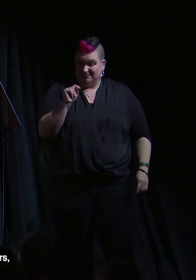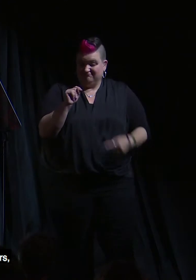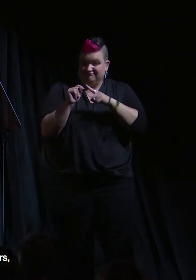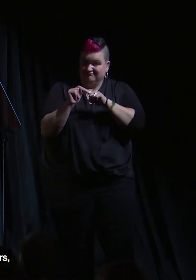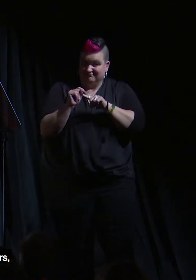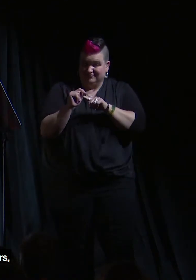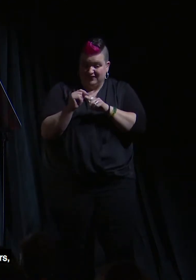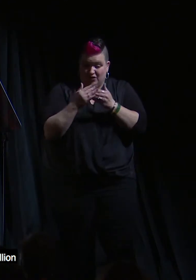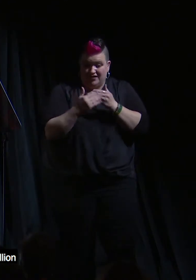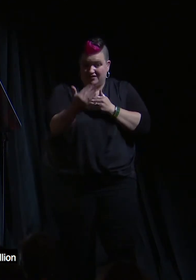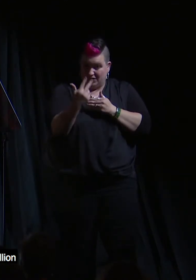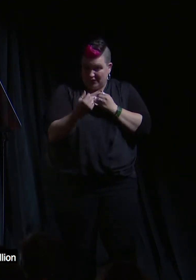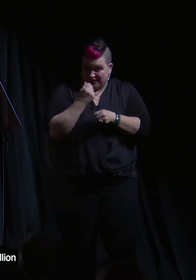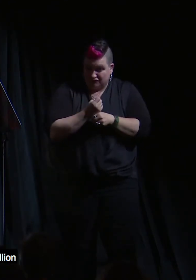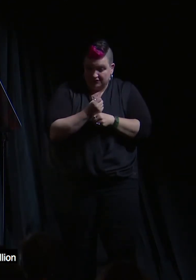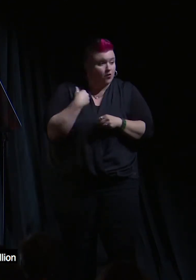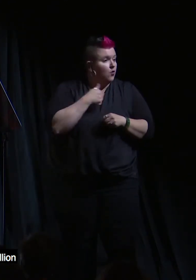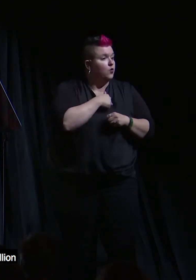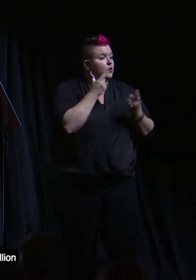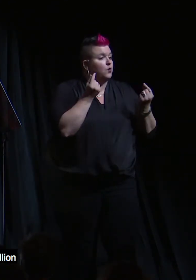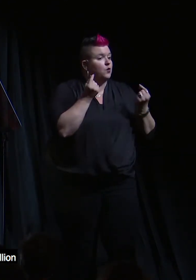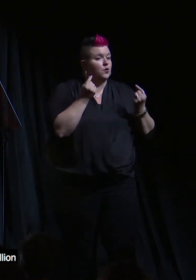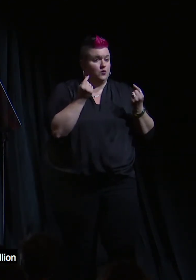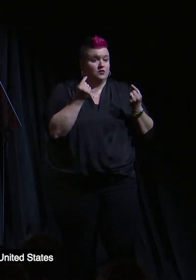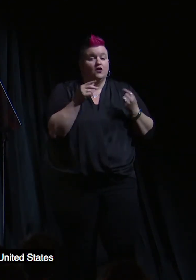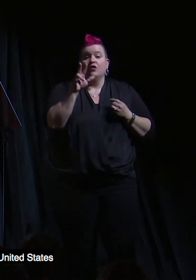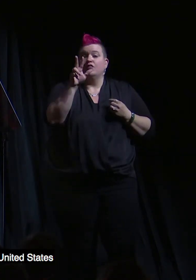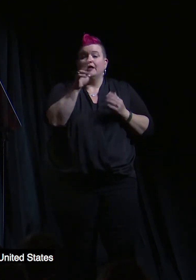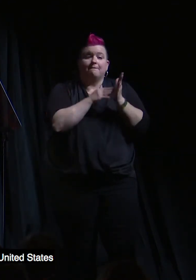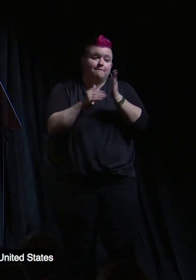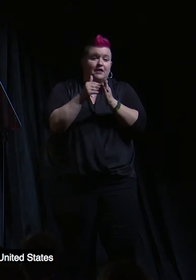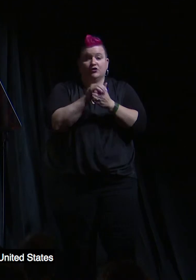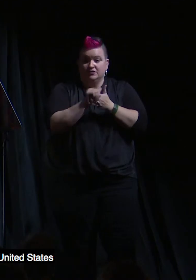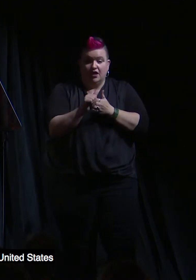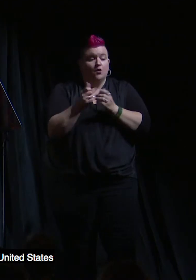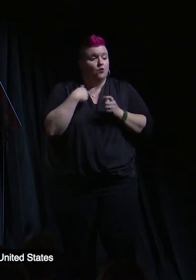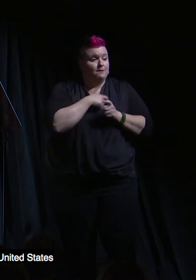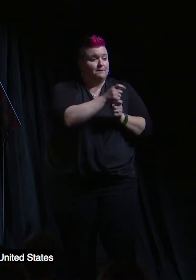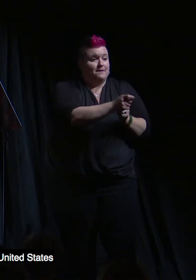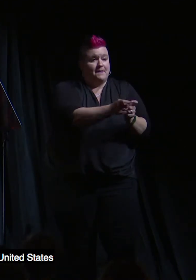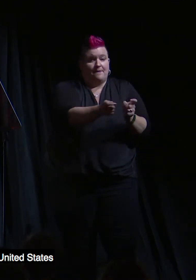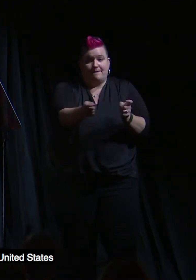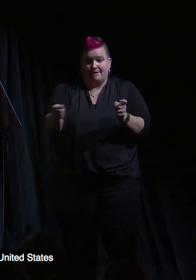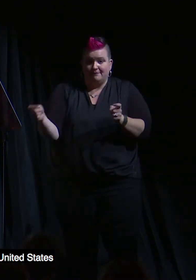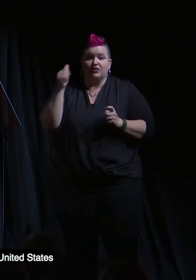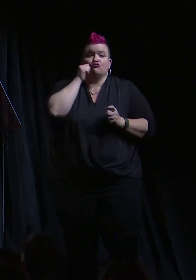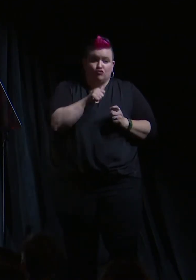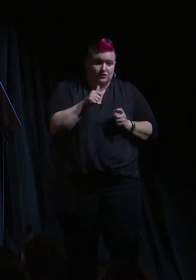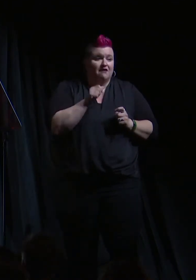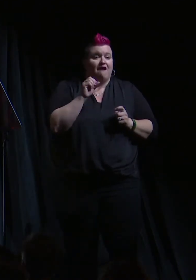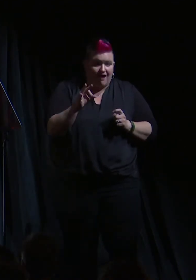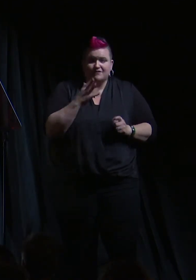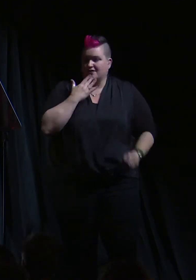next three years, we will be moving over $3 million to girls of color, specifically within the United